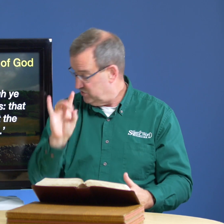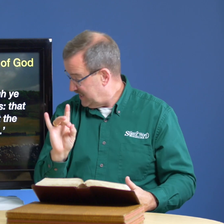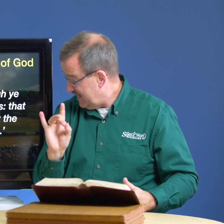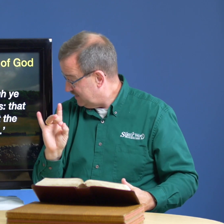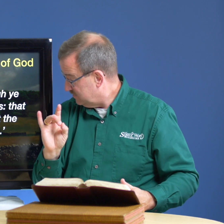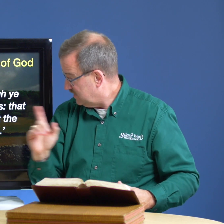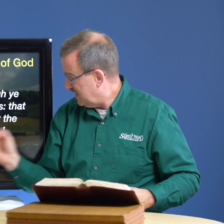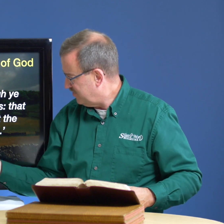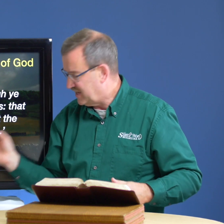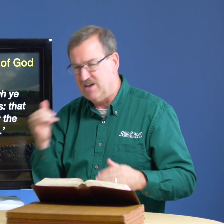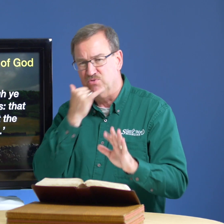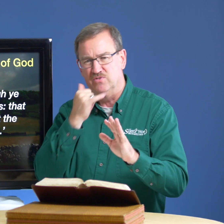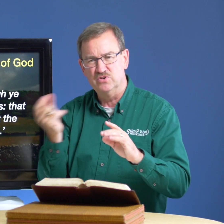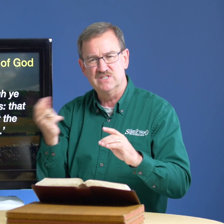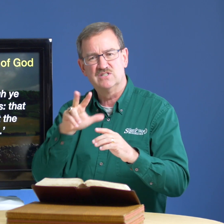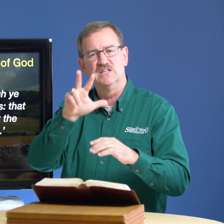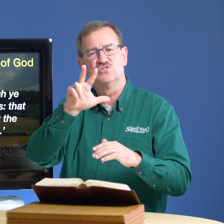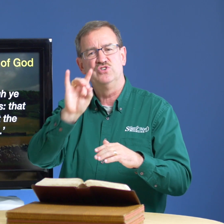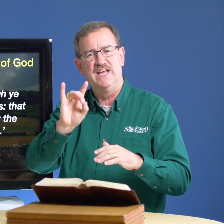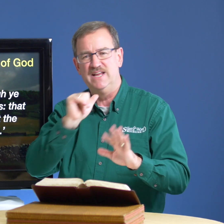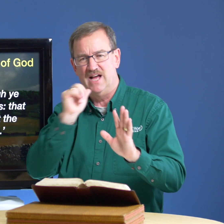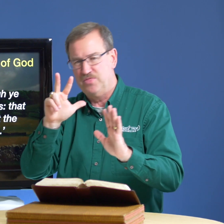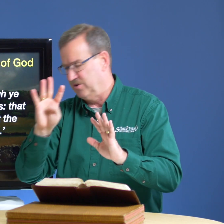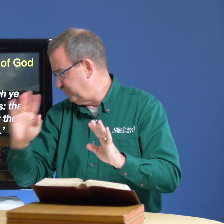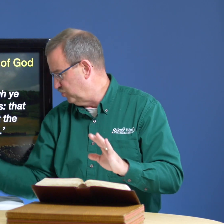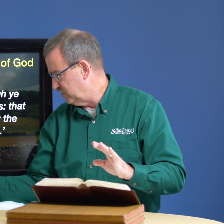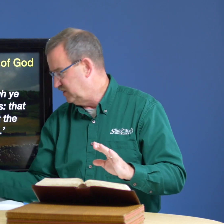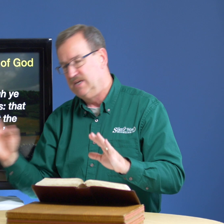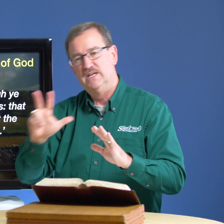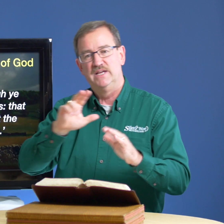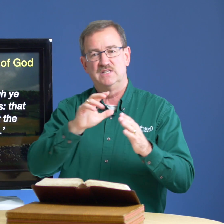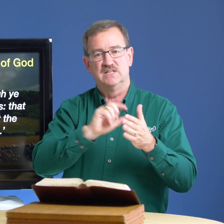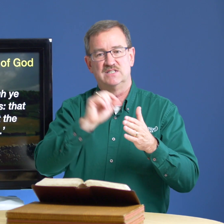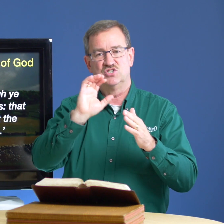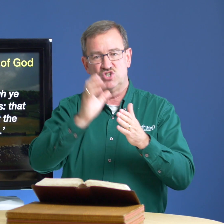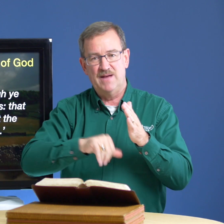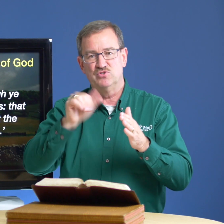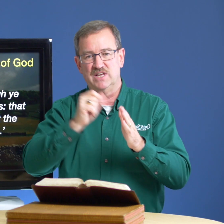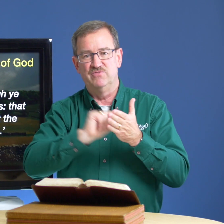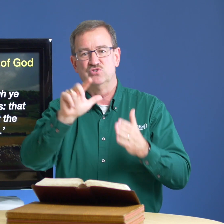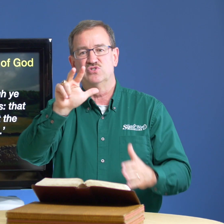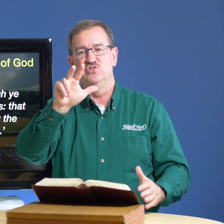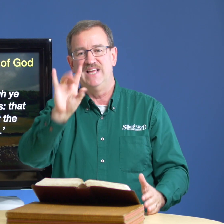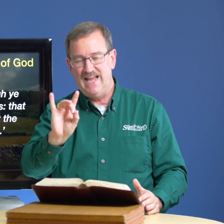38 i think i have wrong verse it's it's 38 not 34 it's it's chapter 10 verse 38